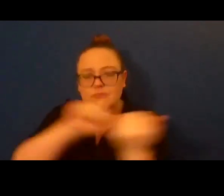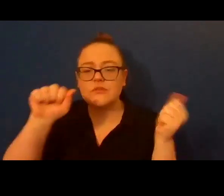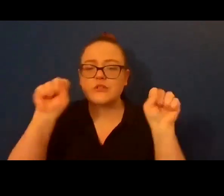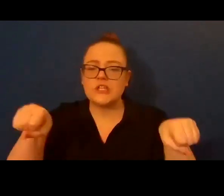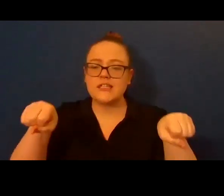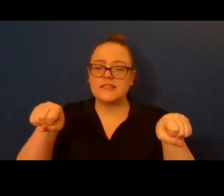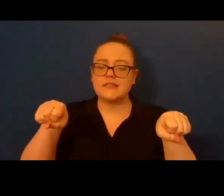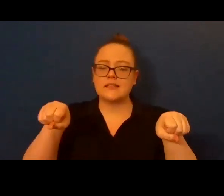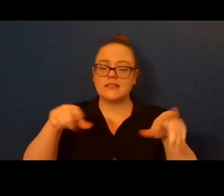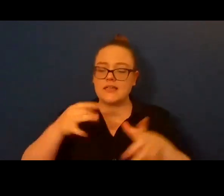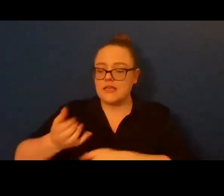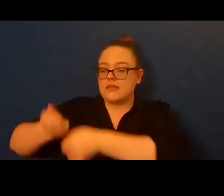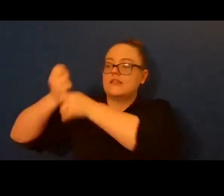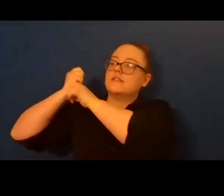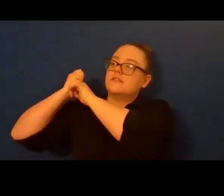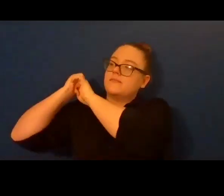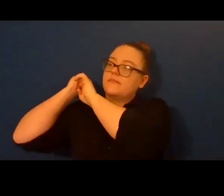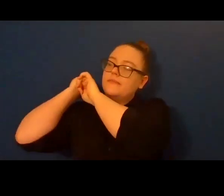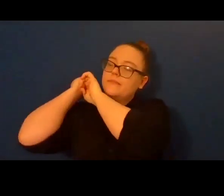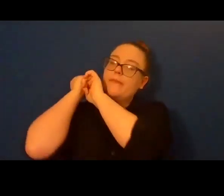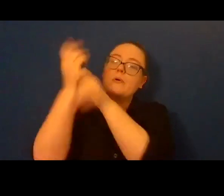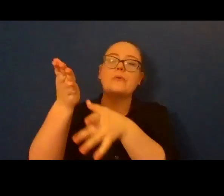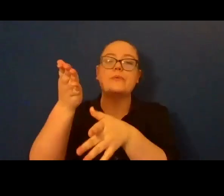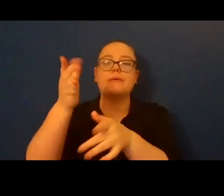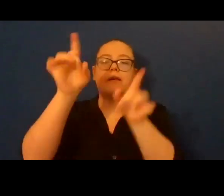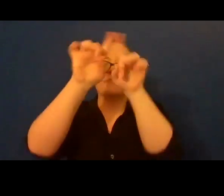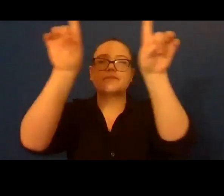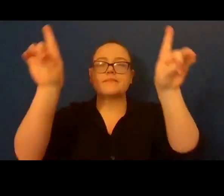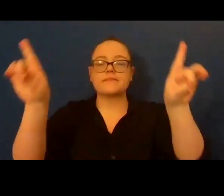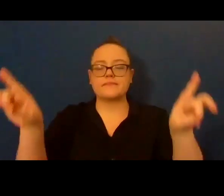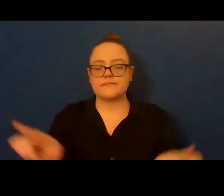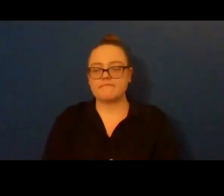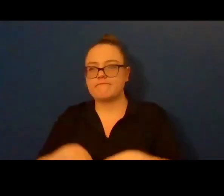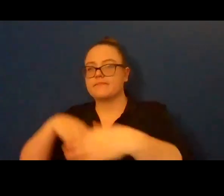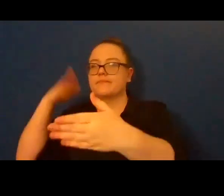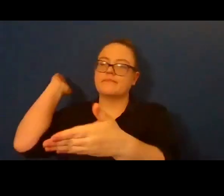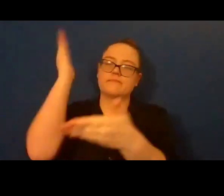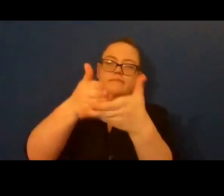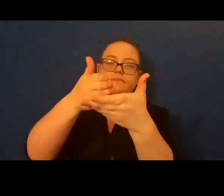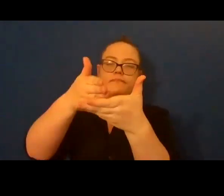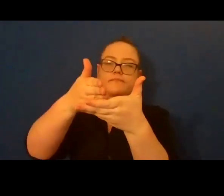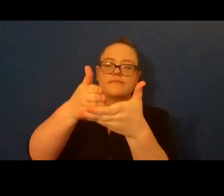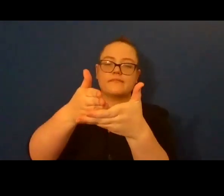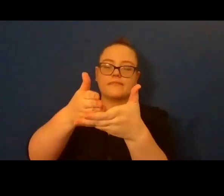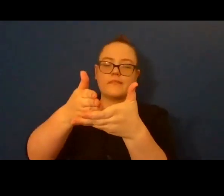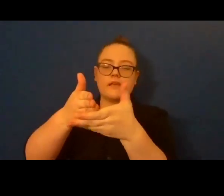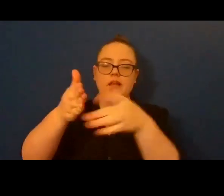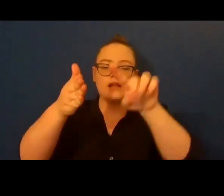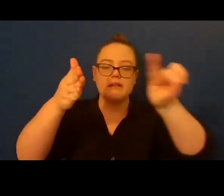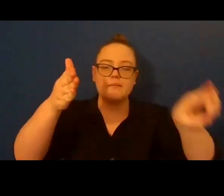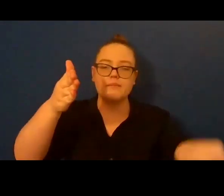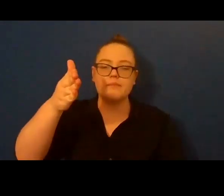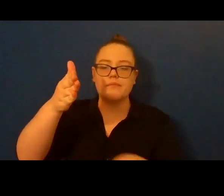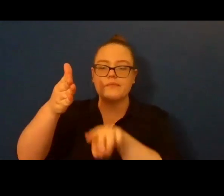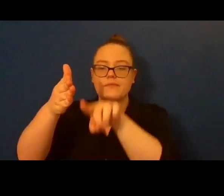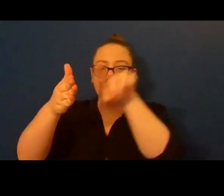Sliced air and the gunshot of steel on board. The blade sinks and sticks in the splintered wood just to the right of the